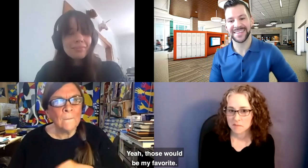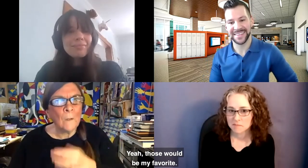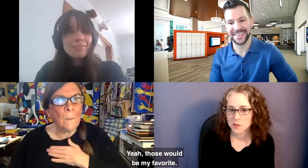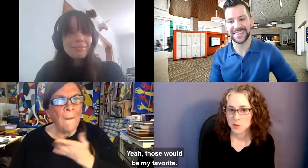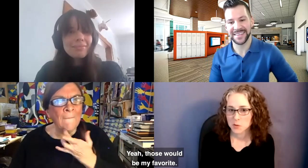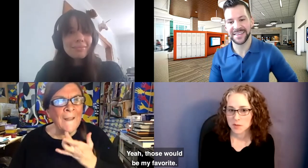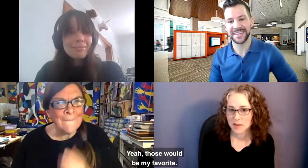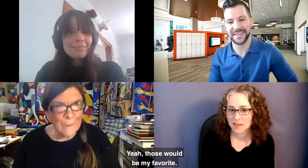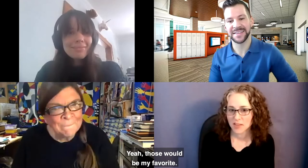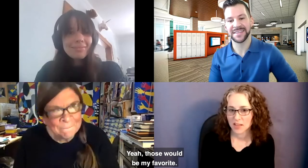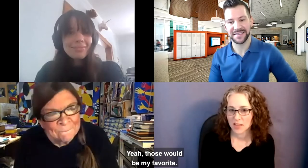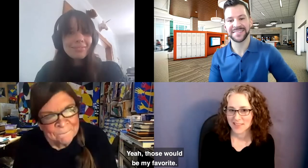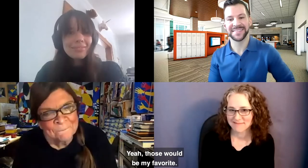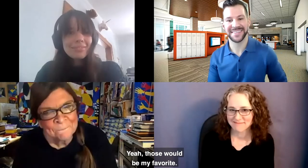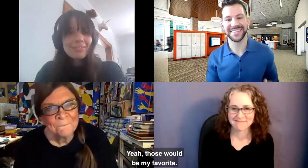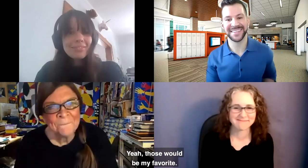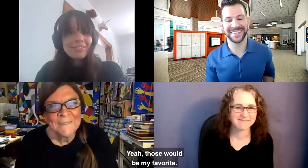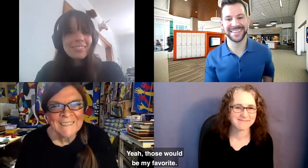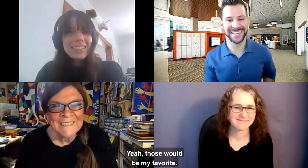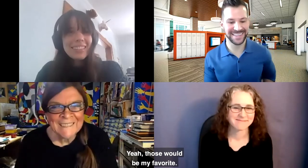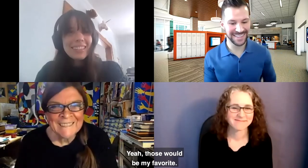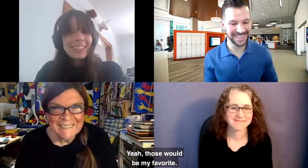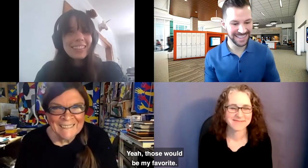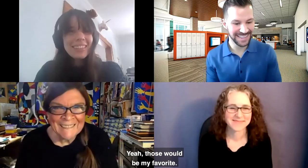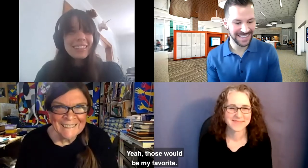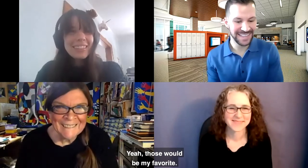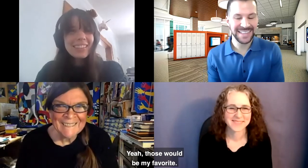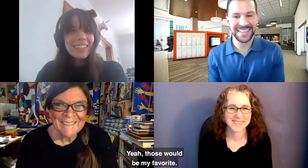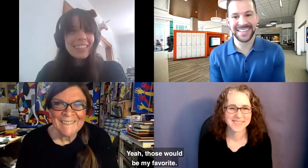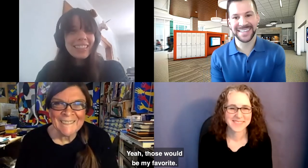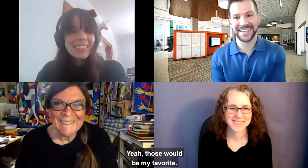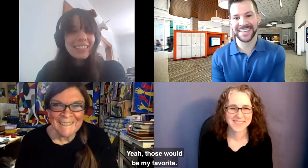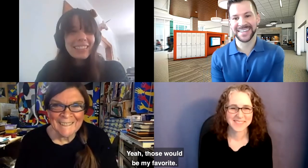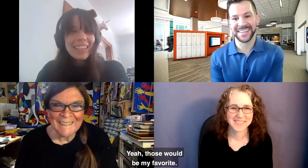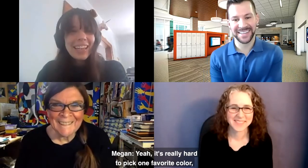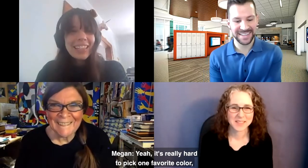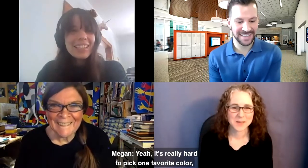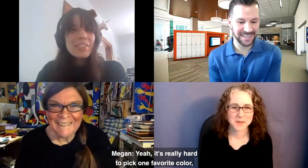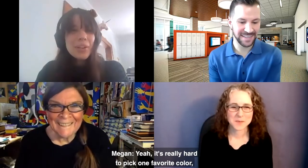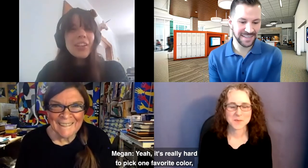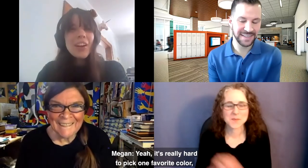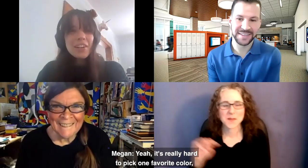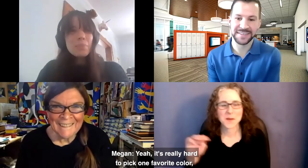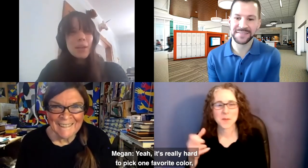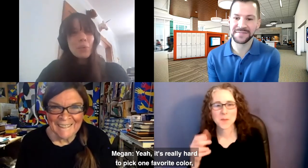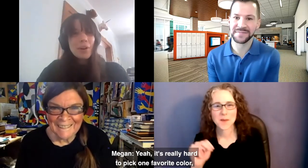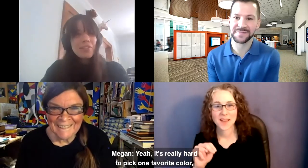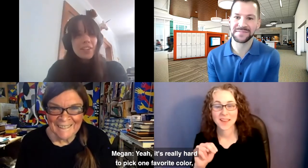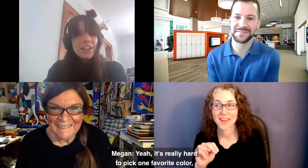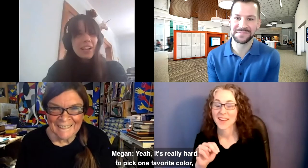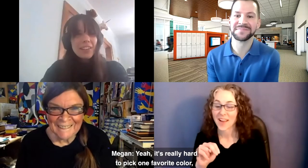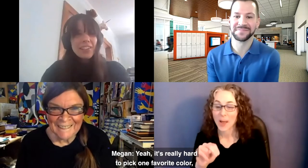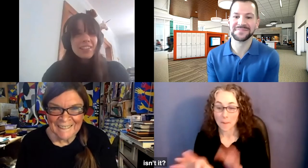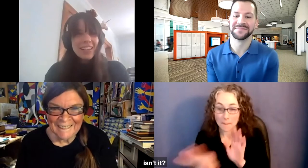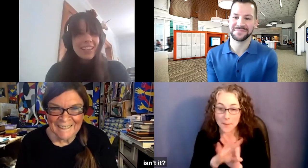Yeah, those would be my favorite. Megan speaking. Yeah, it's really hard to pick one favorite color, isn't it?